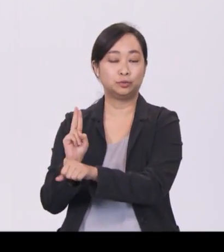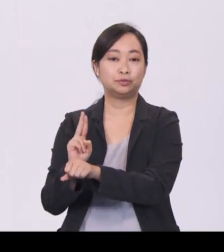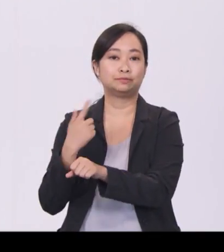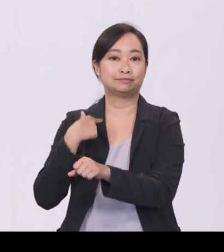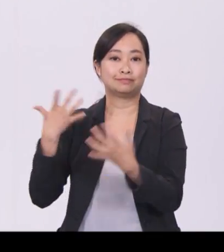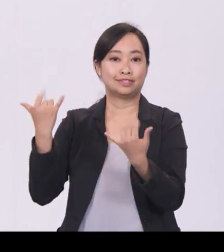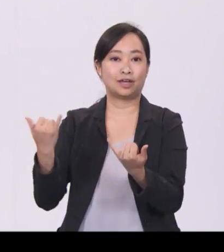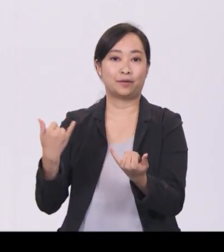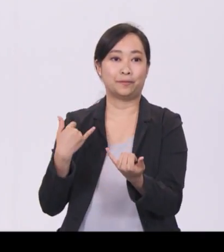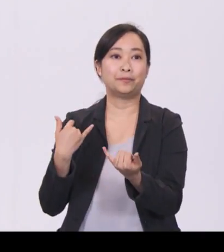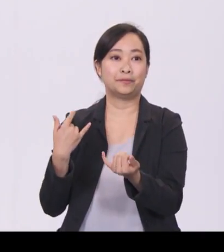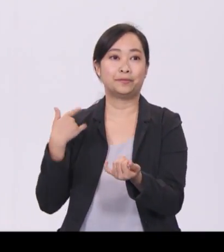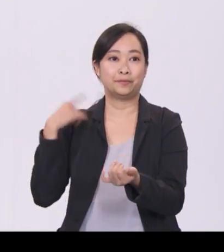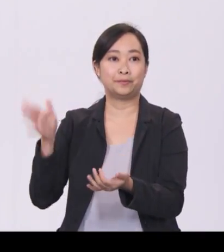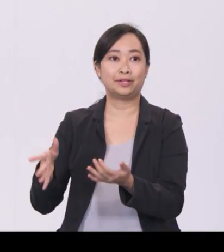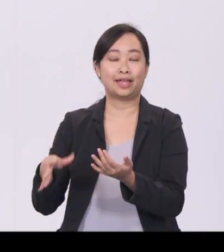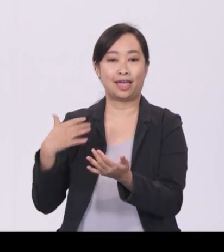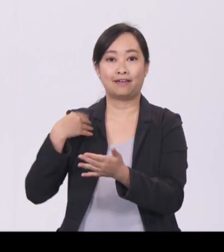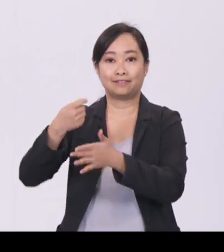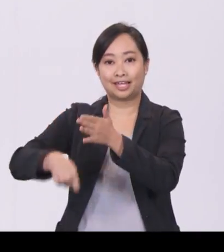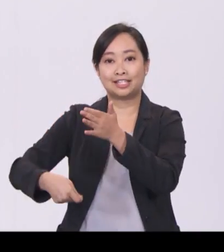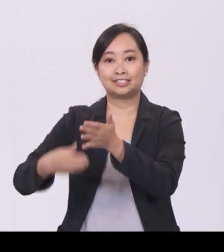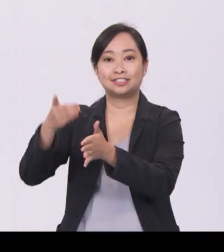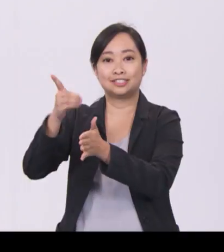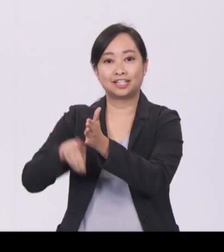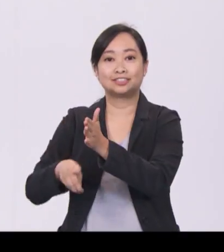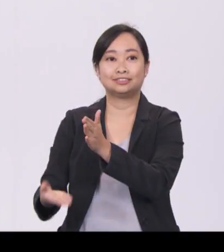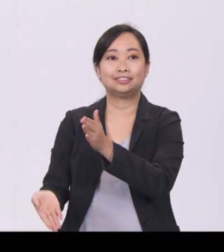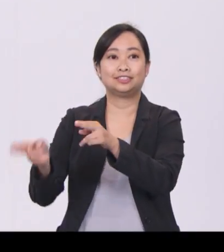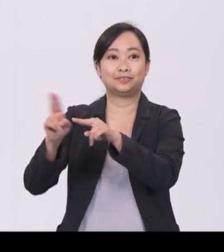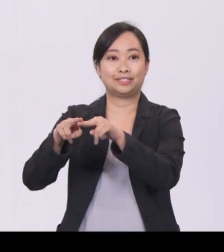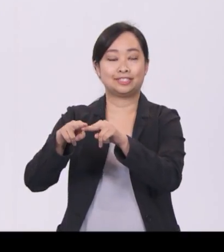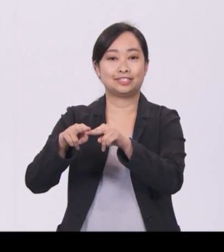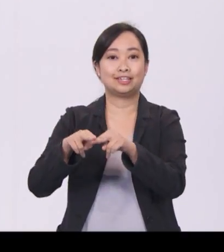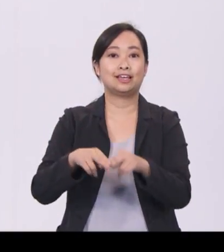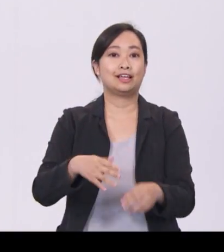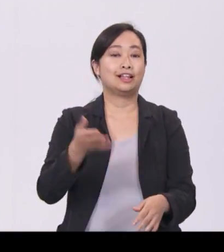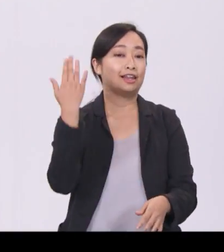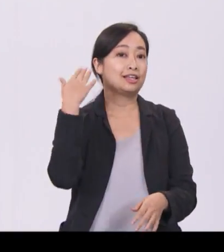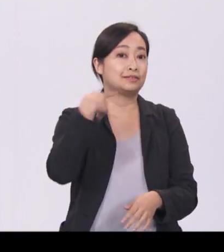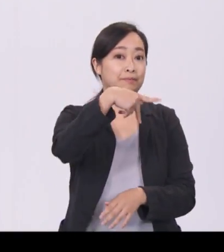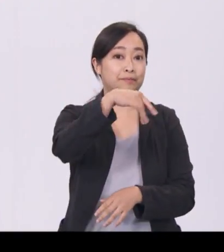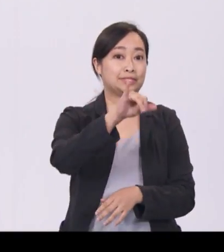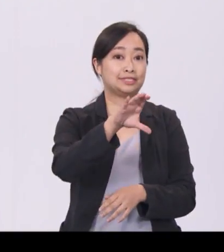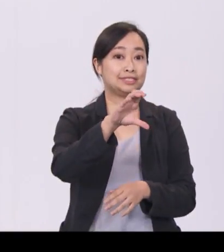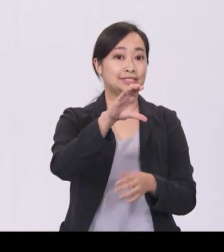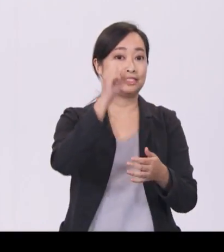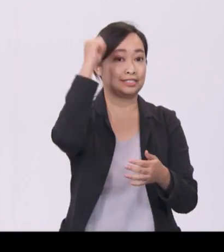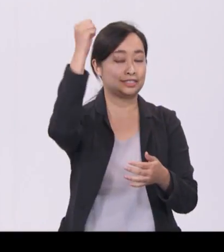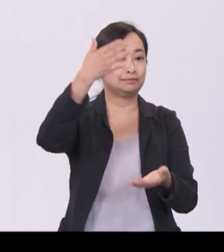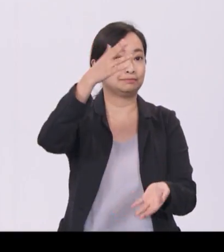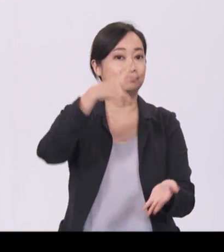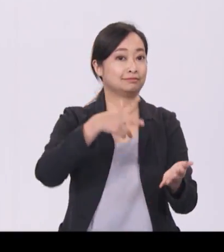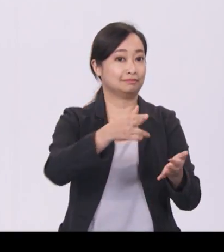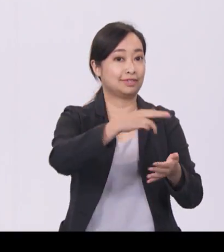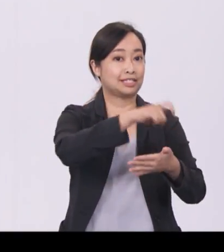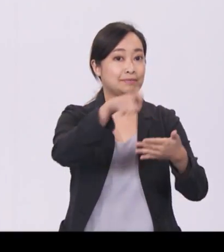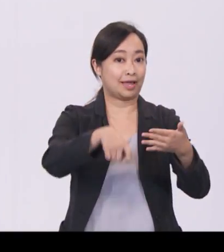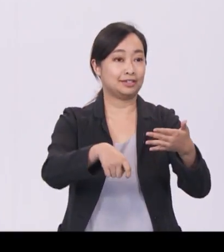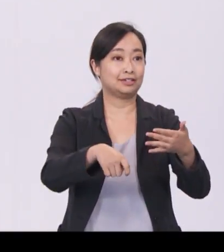With the expiry of the Productivity and Innovation Credit or PIC scheme, the tax deduction on licensing payments has